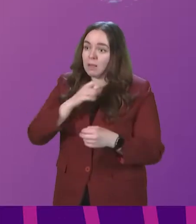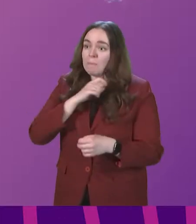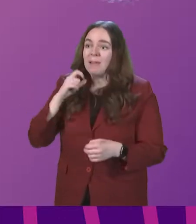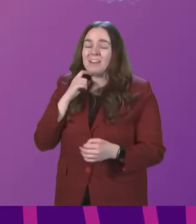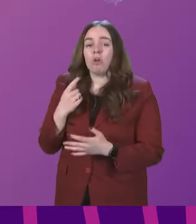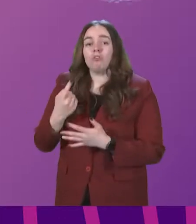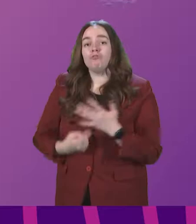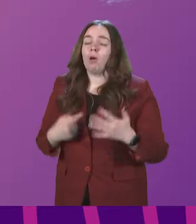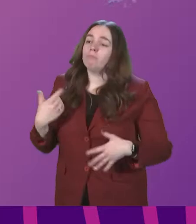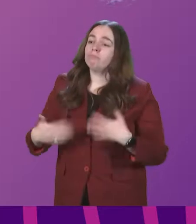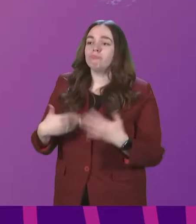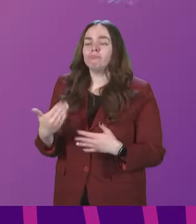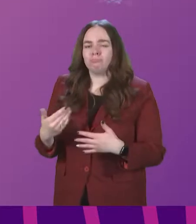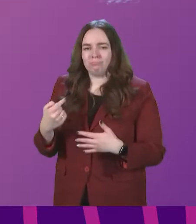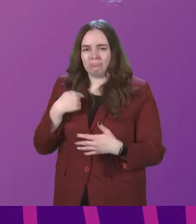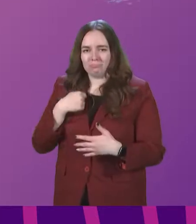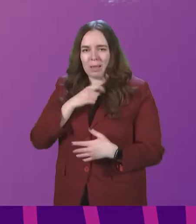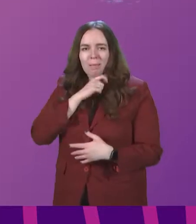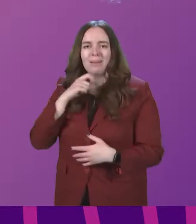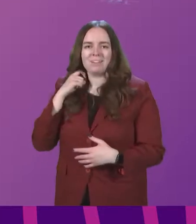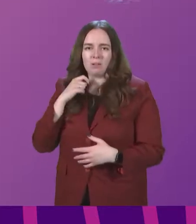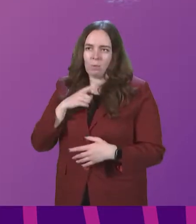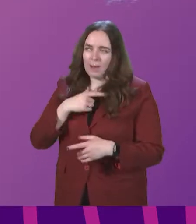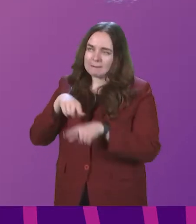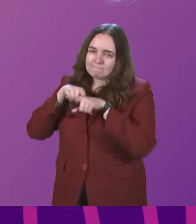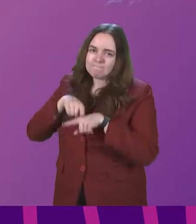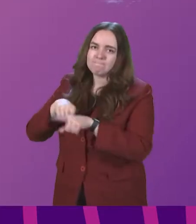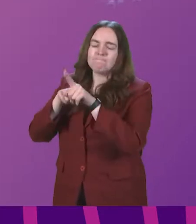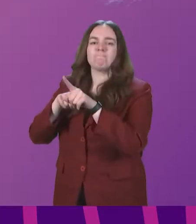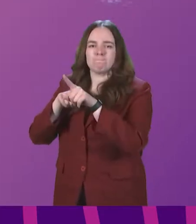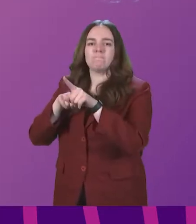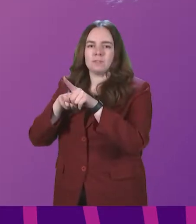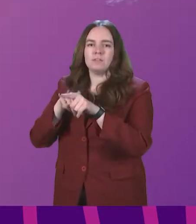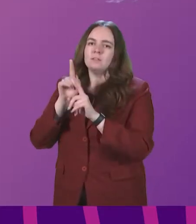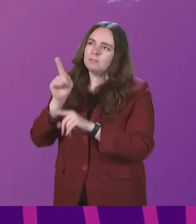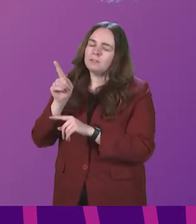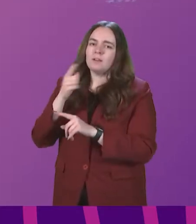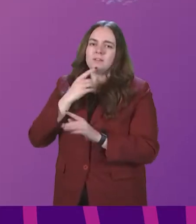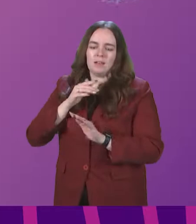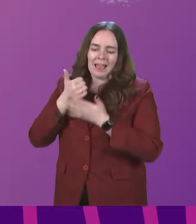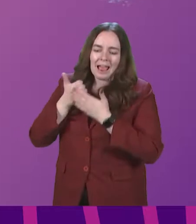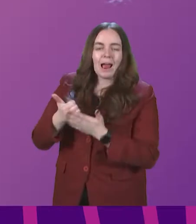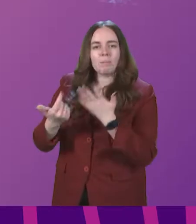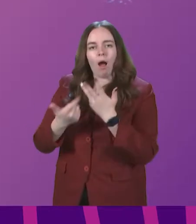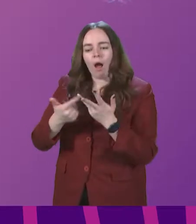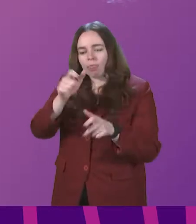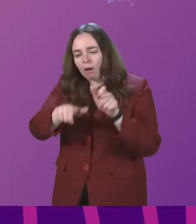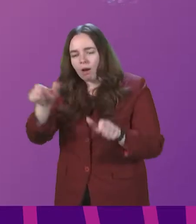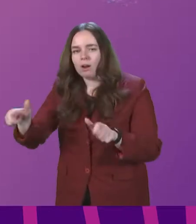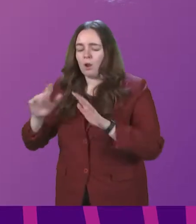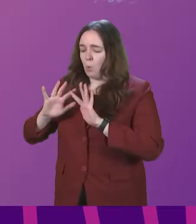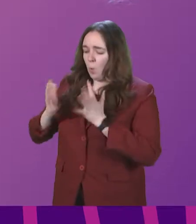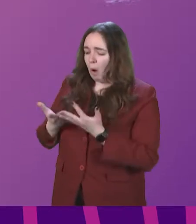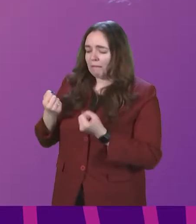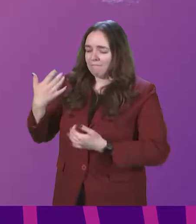but that I had been ordained to ministry. Because ministry is the serving of others in a world where pain